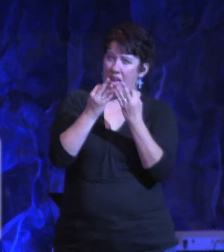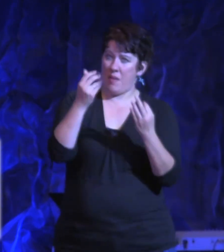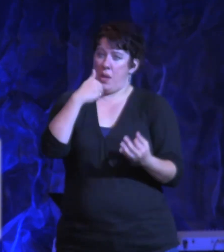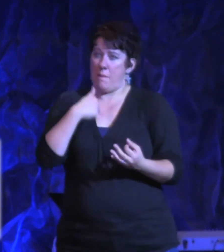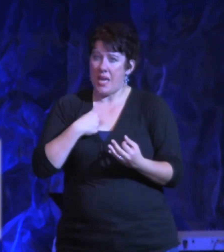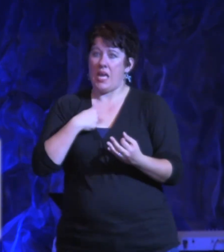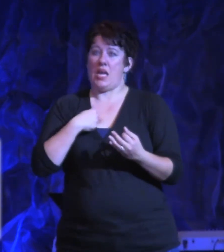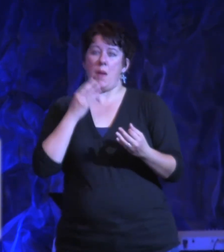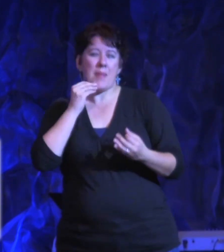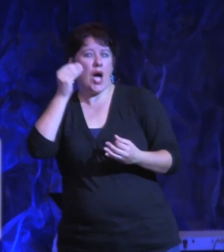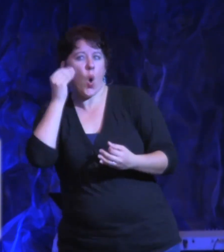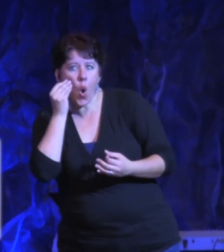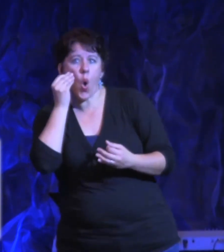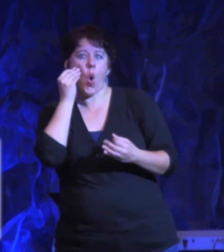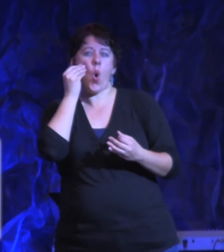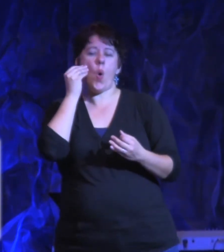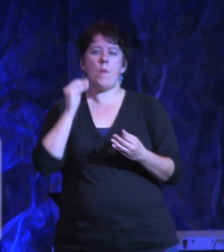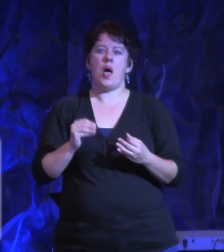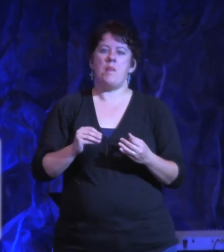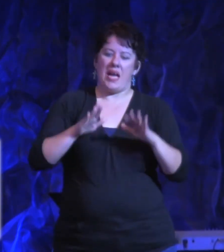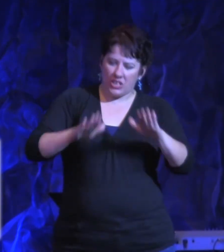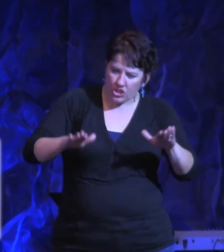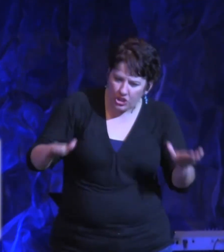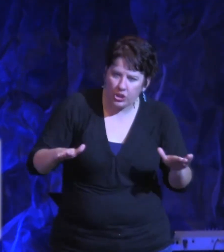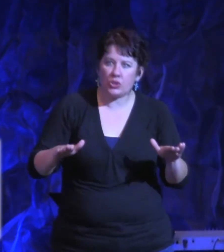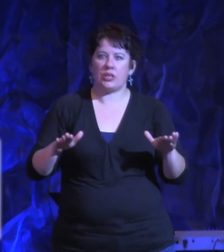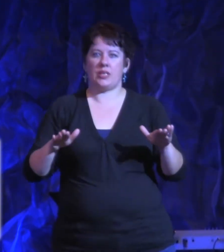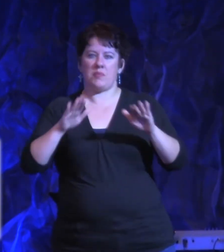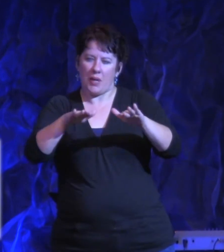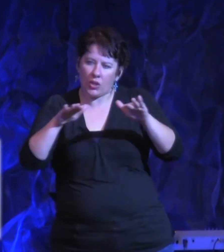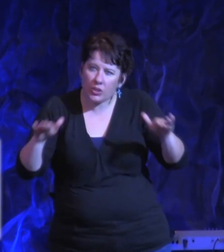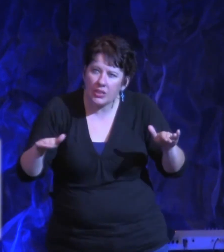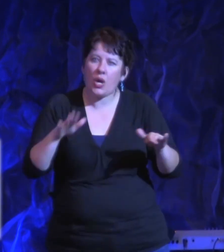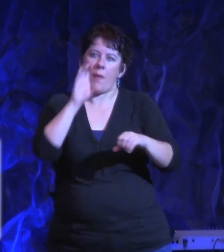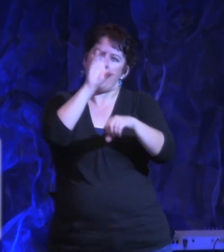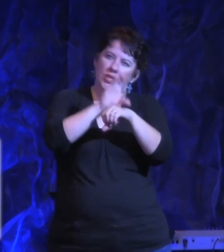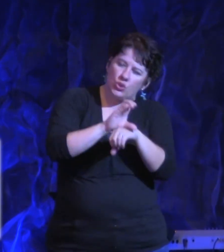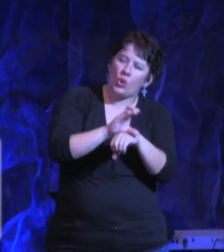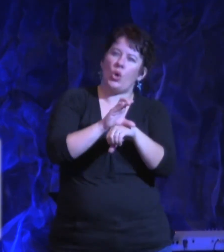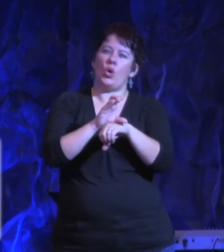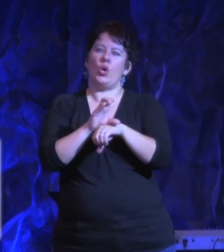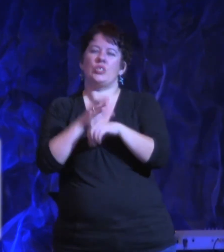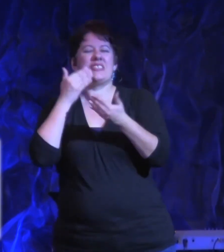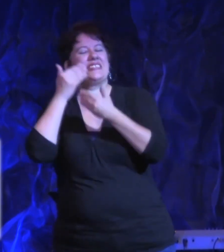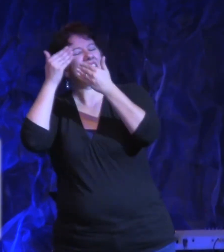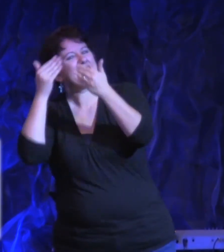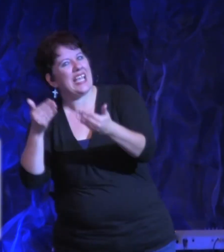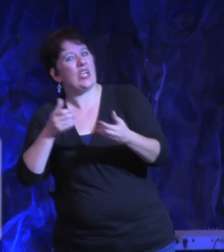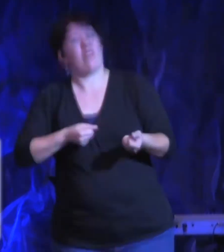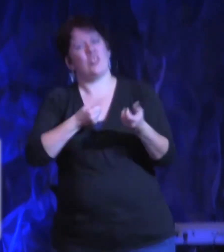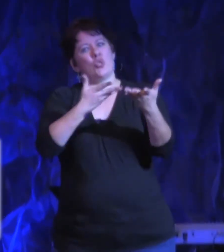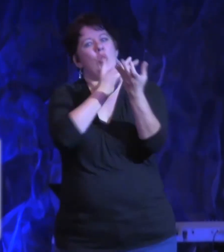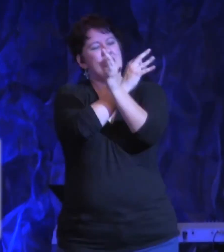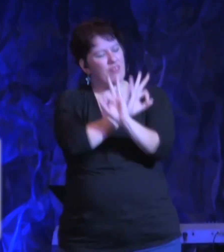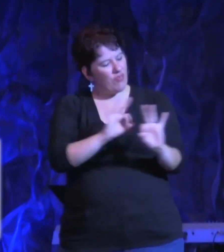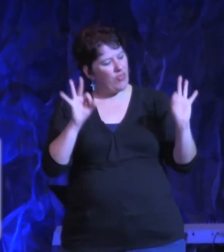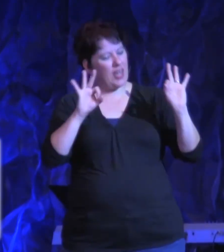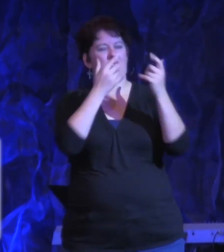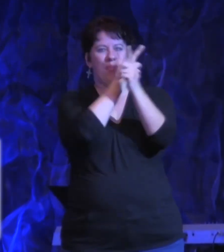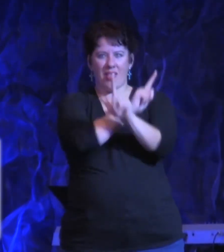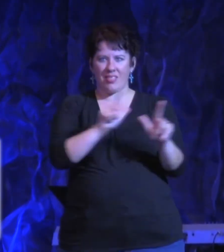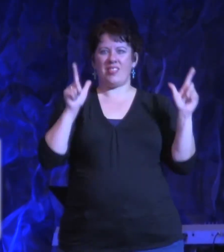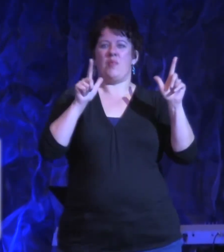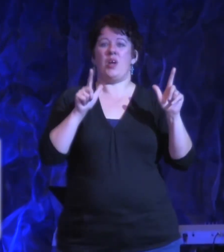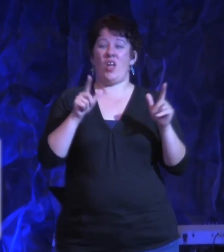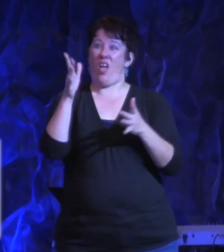children, my grandchildren, my church. Thank You, Father, that You're liberating and setting us free today. I'm going to declare it right now. You're free.